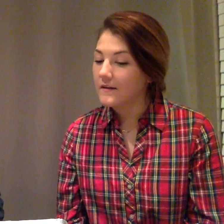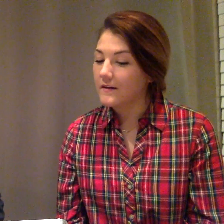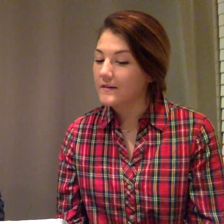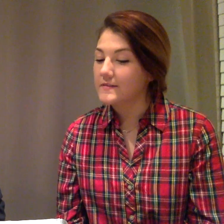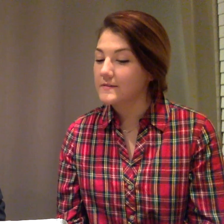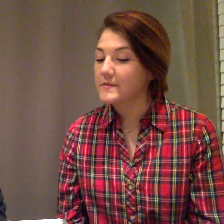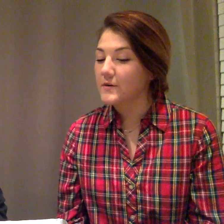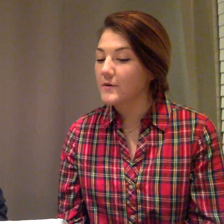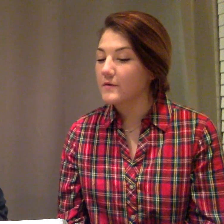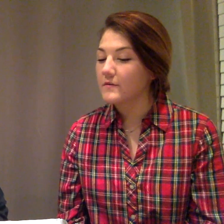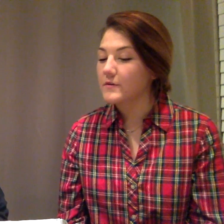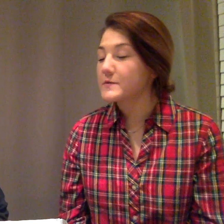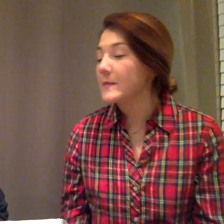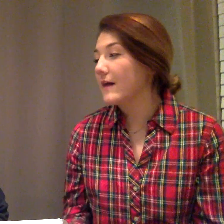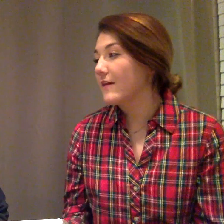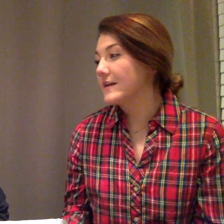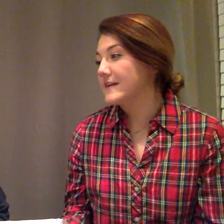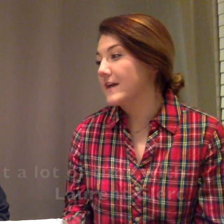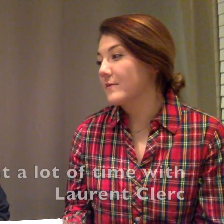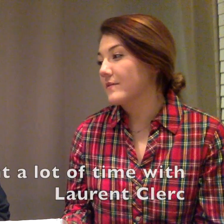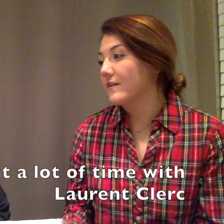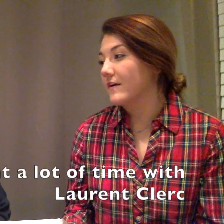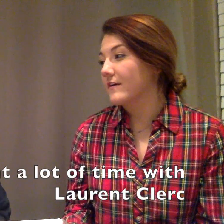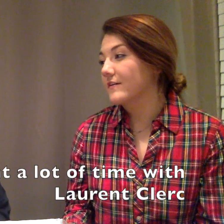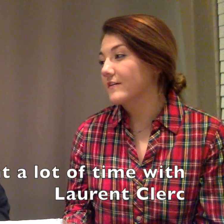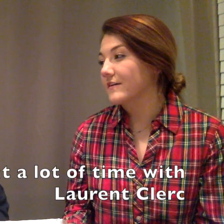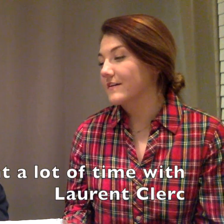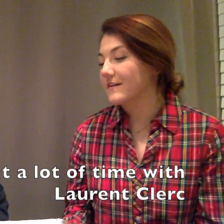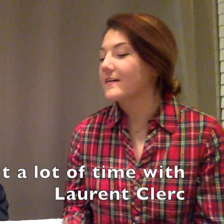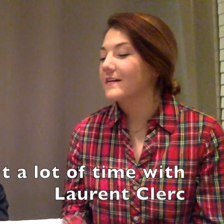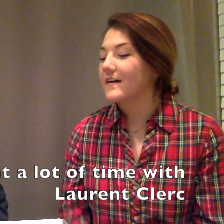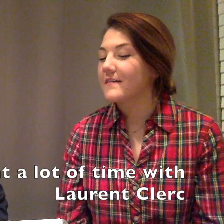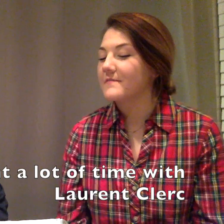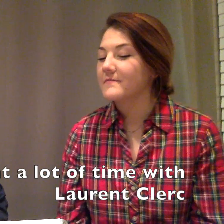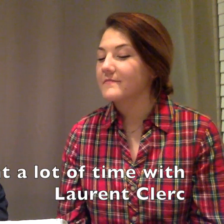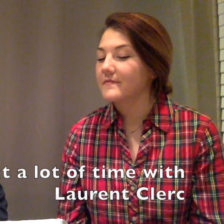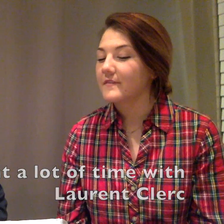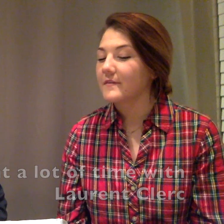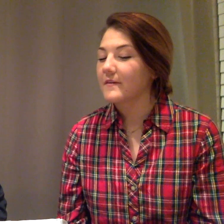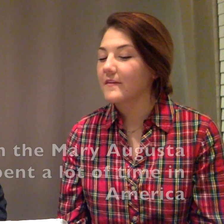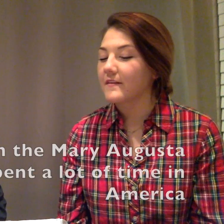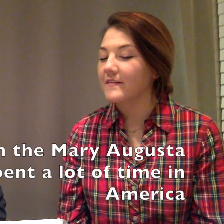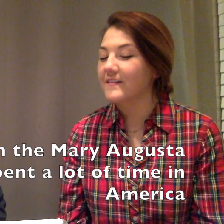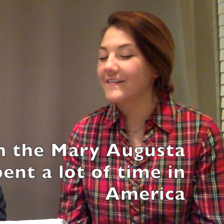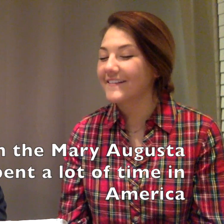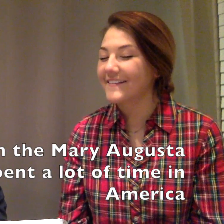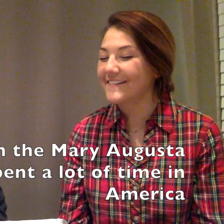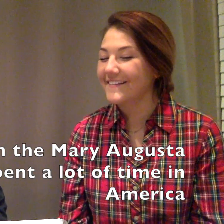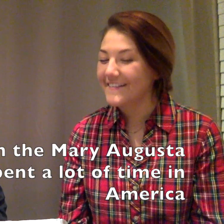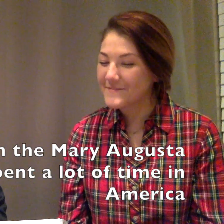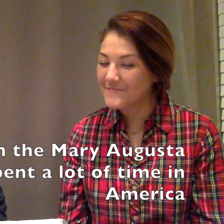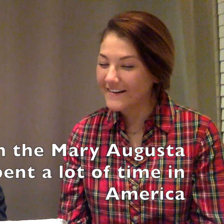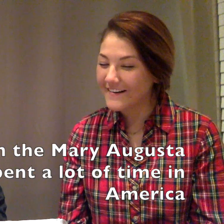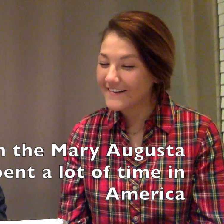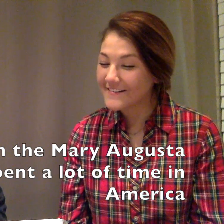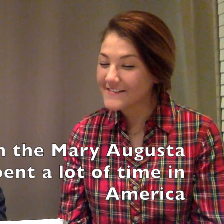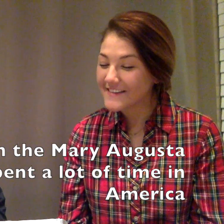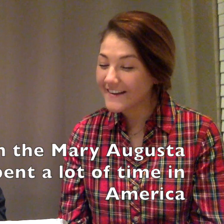Awesome. So, you spent a lot of time with Lauren a clerk. You were on the Mary Augusta,